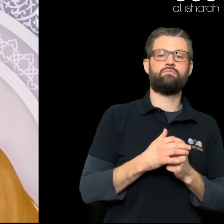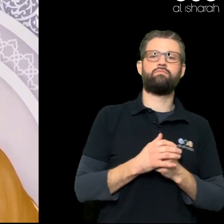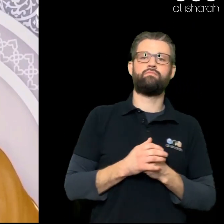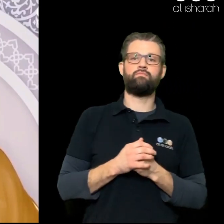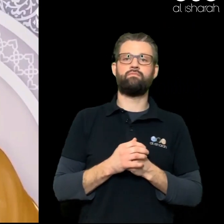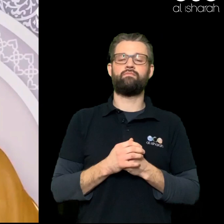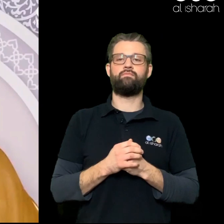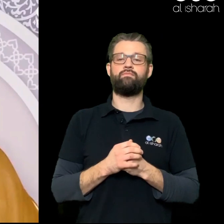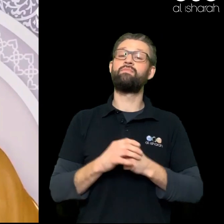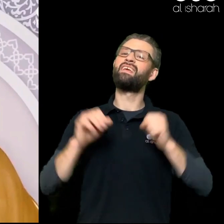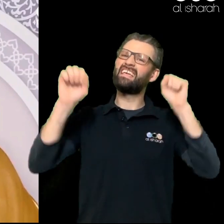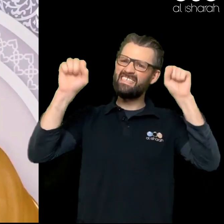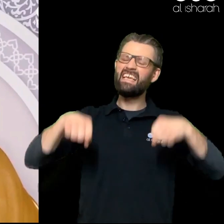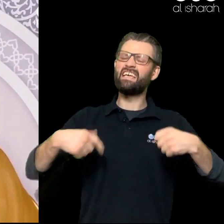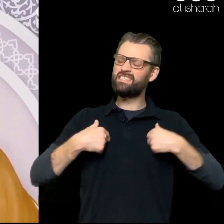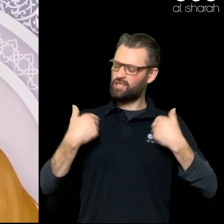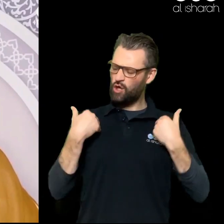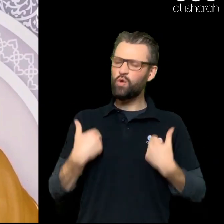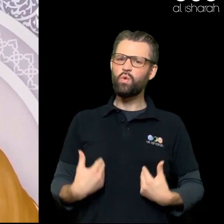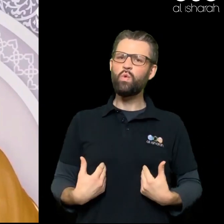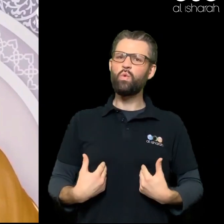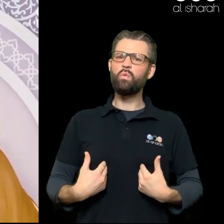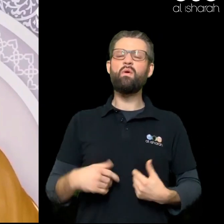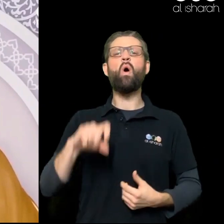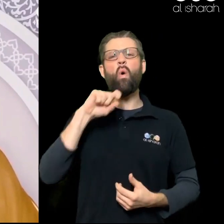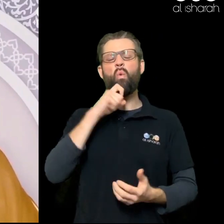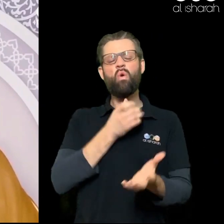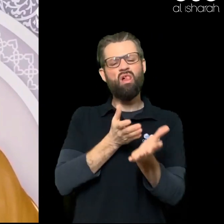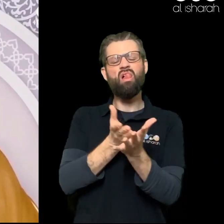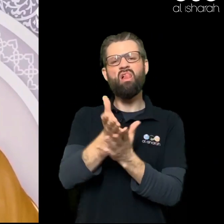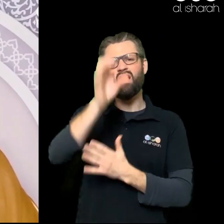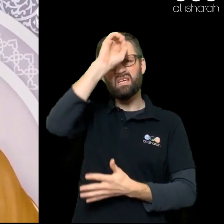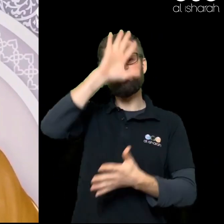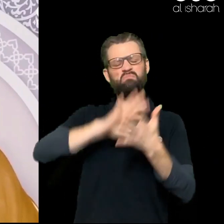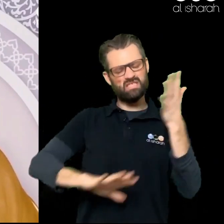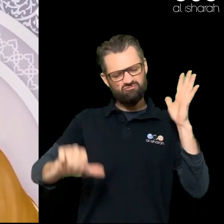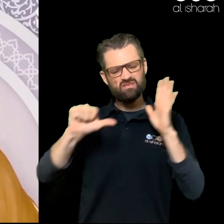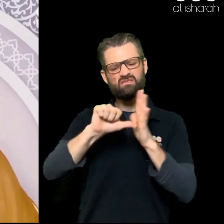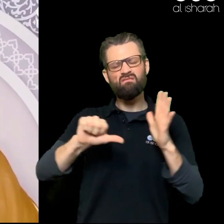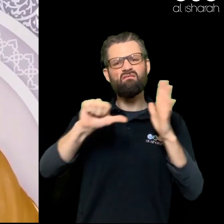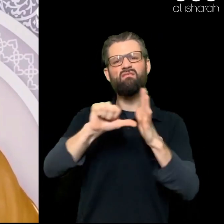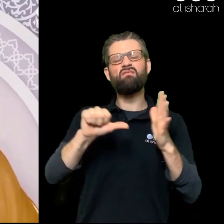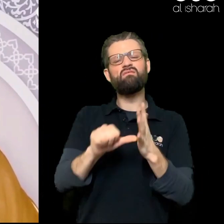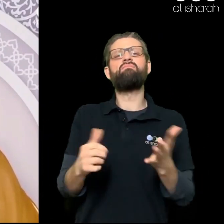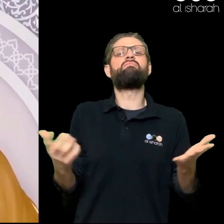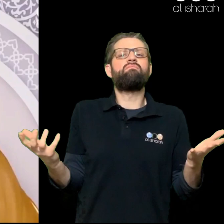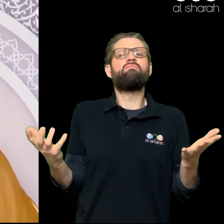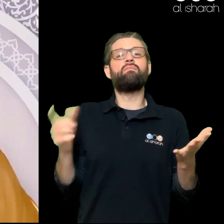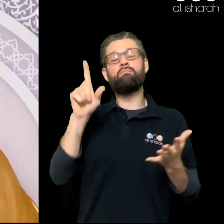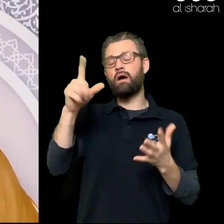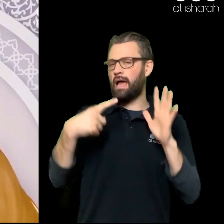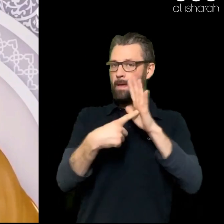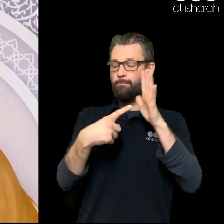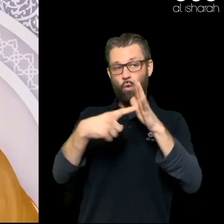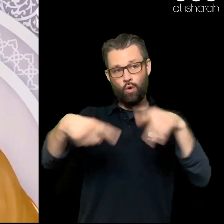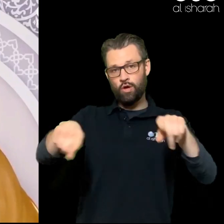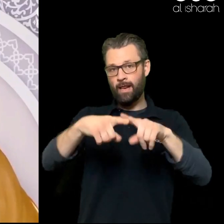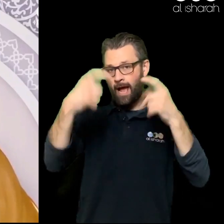speaks about How to remember Him And He will remember us The verse I just read The remembrance of Allah